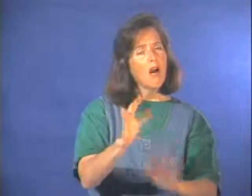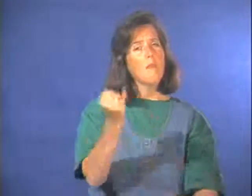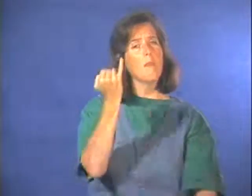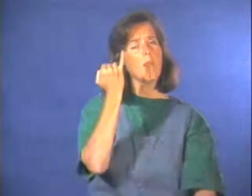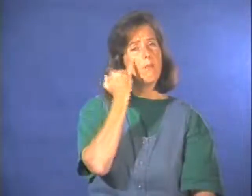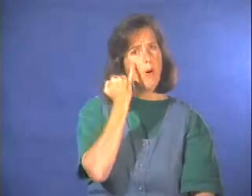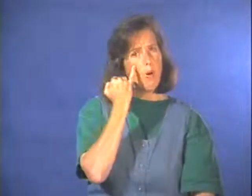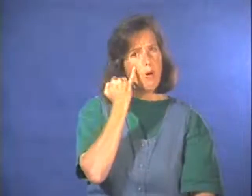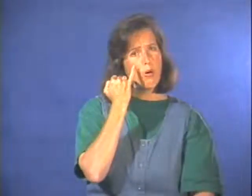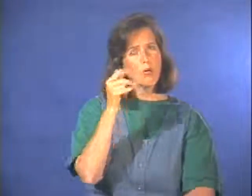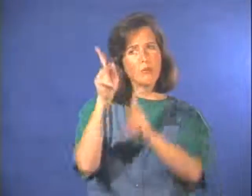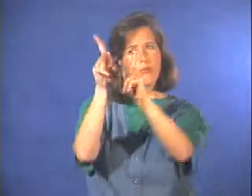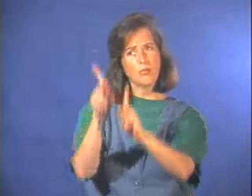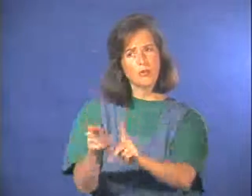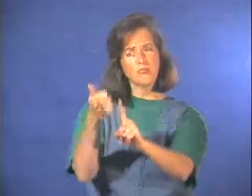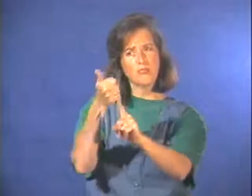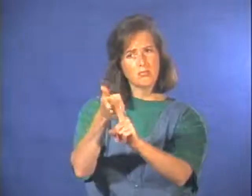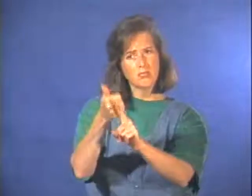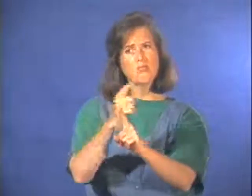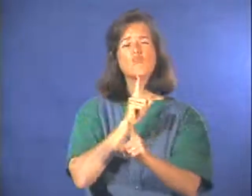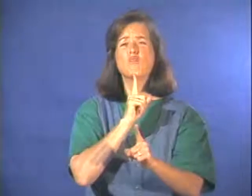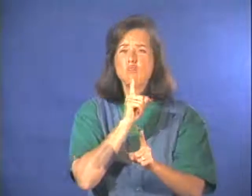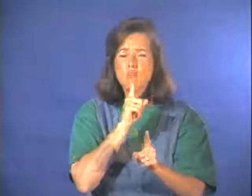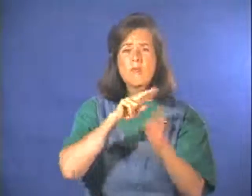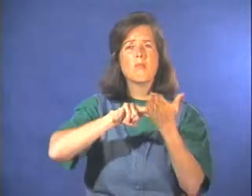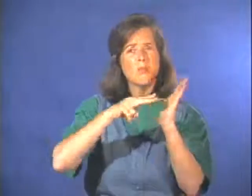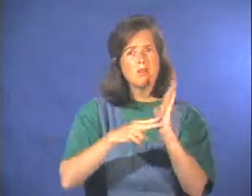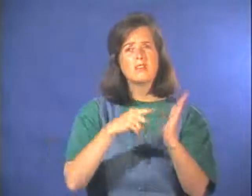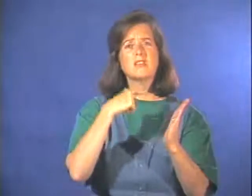But, if he intends to tell the truth,